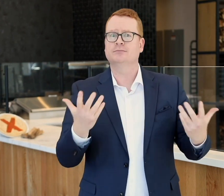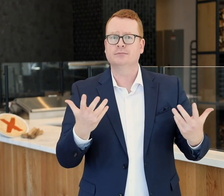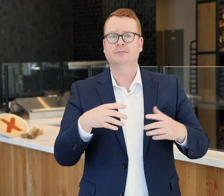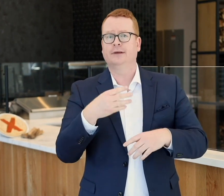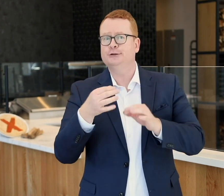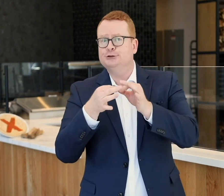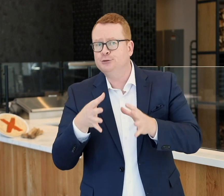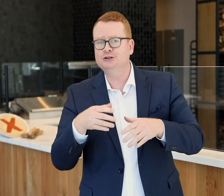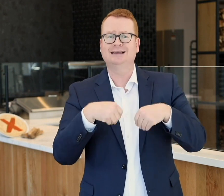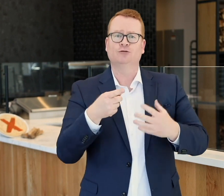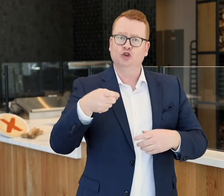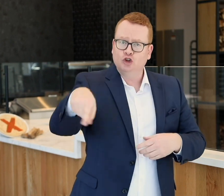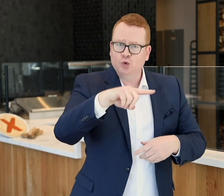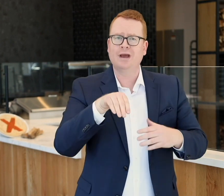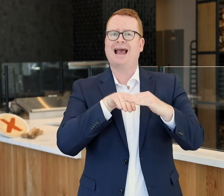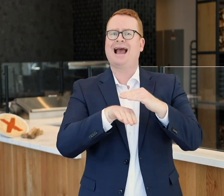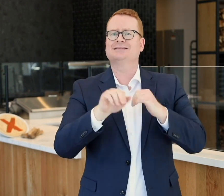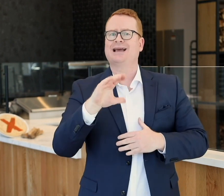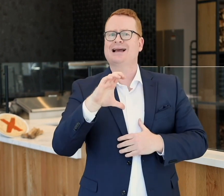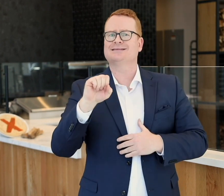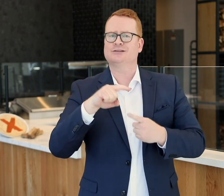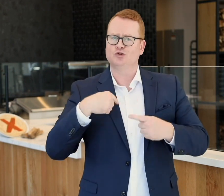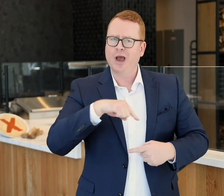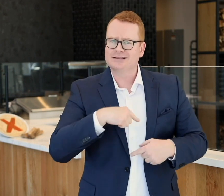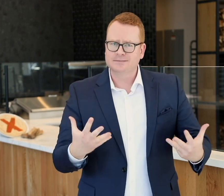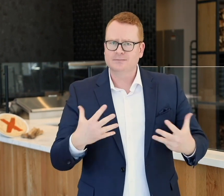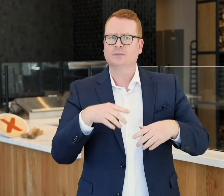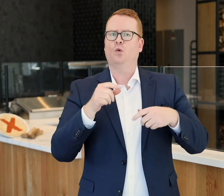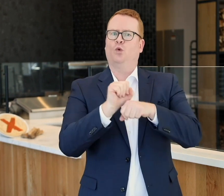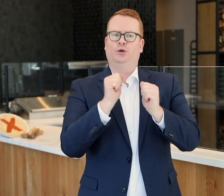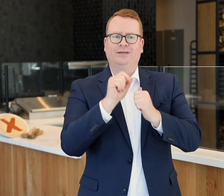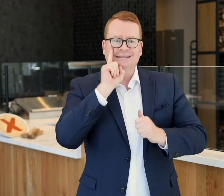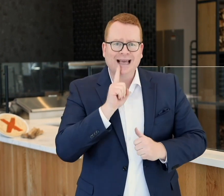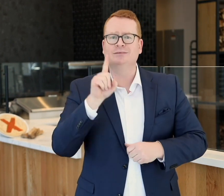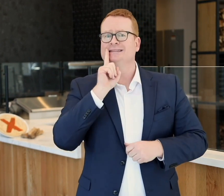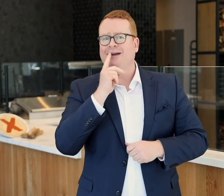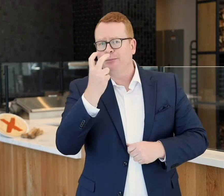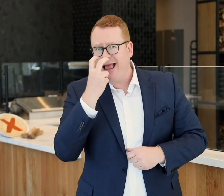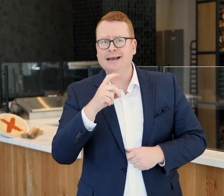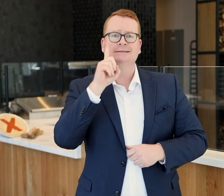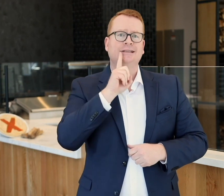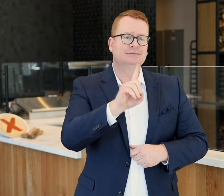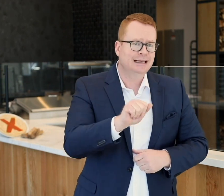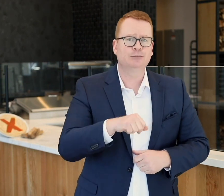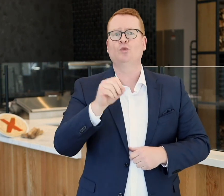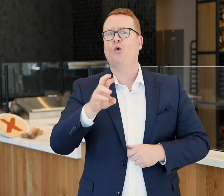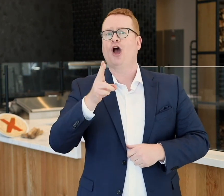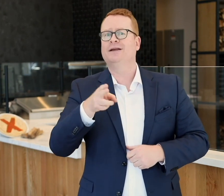sign language interpreters, actually give you access to us. Working with Deaf, Deaf-blind, Deaf-disabled,